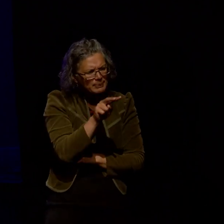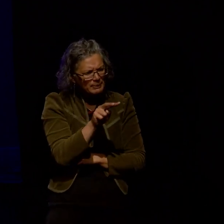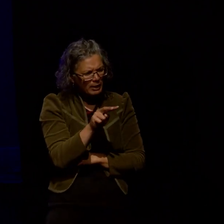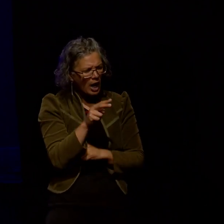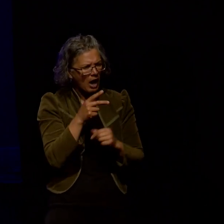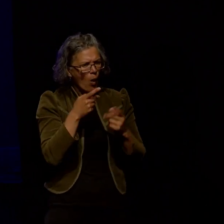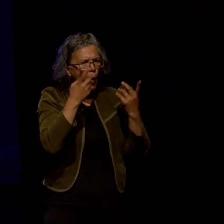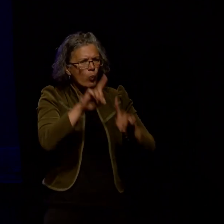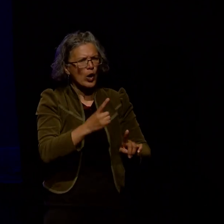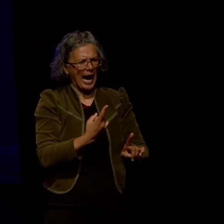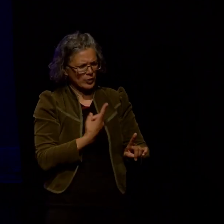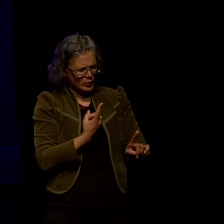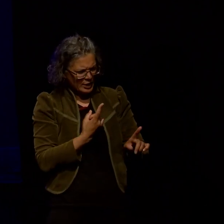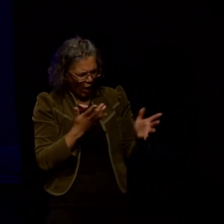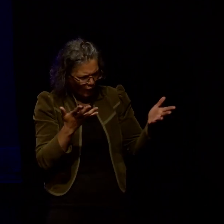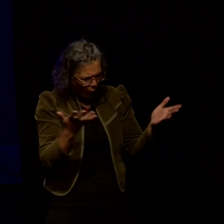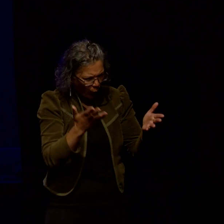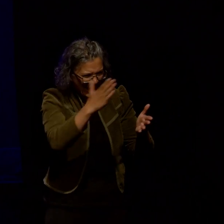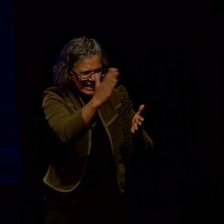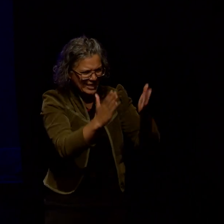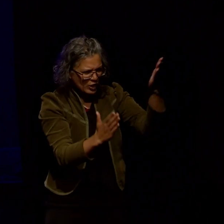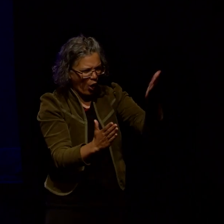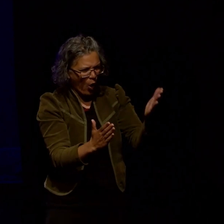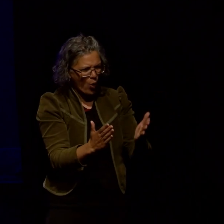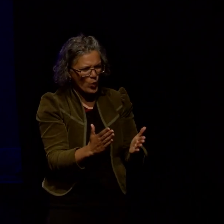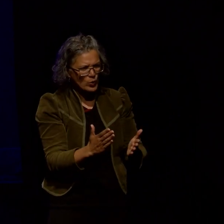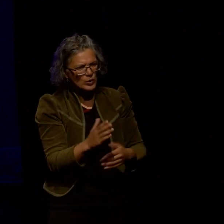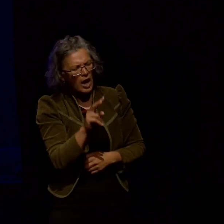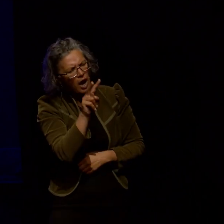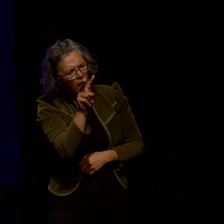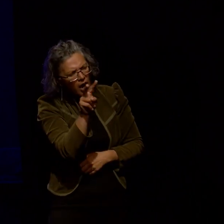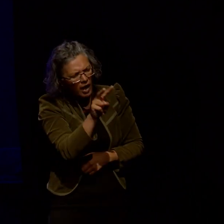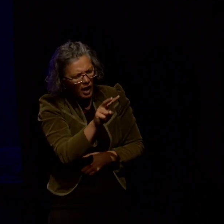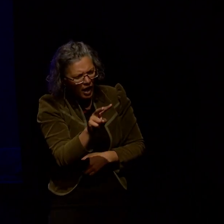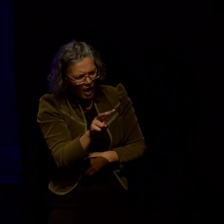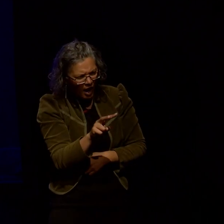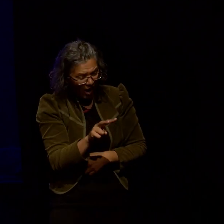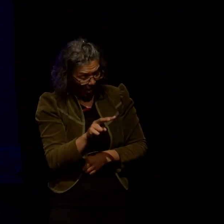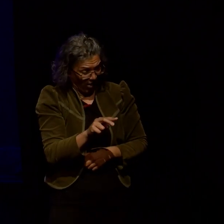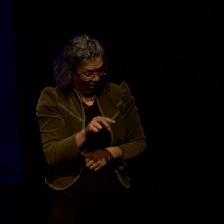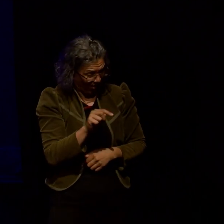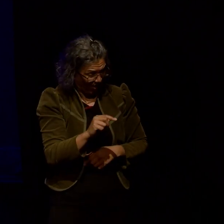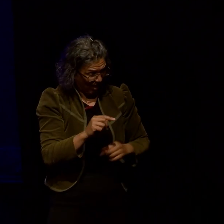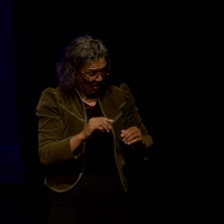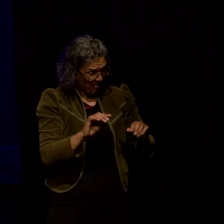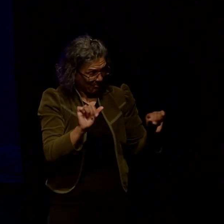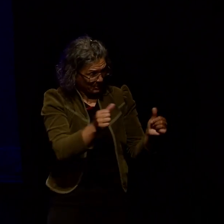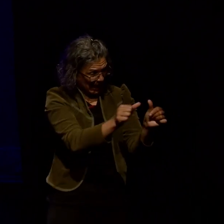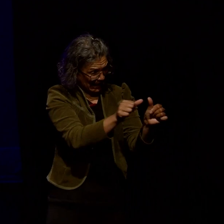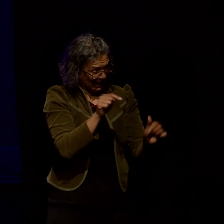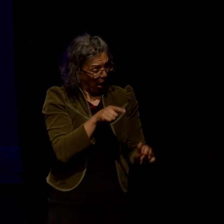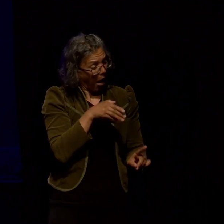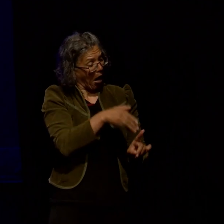mountains and there's this moment of small delight when the casual reader makes out the southern alps or mount taranaki